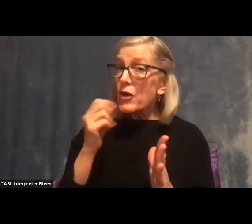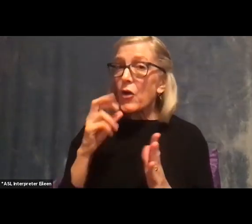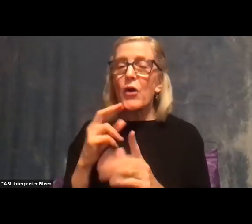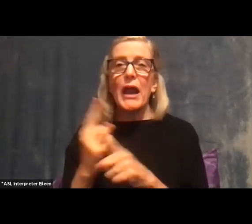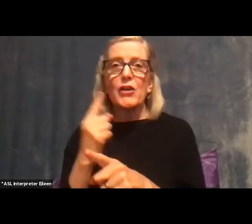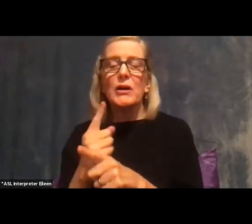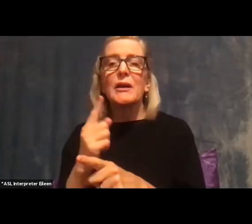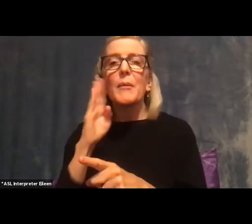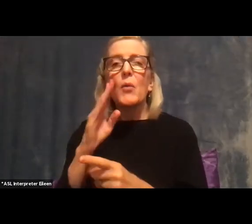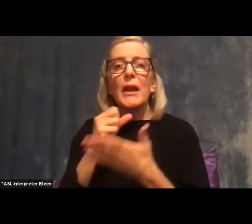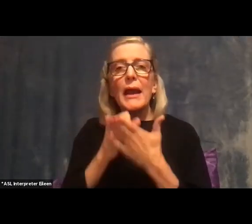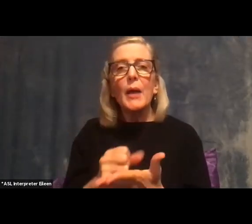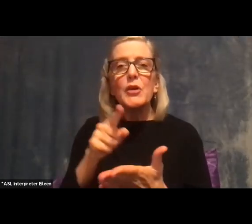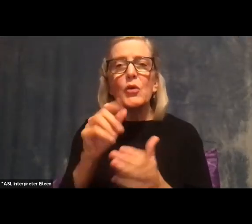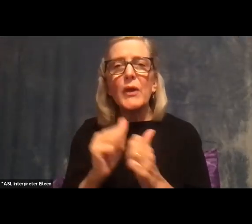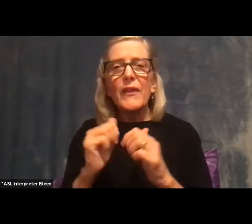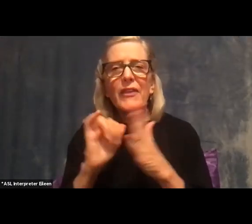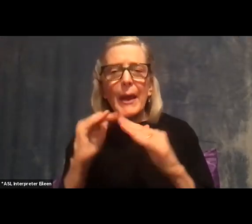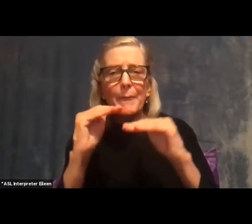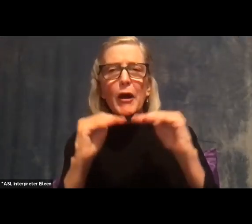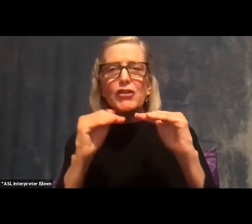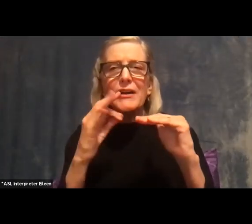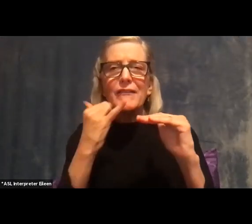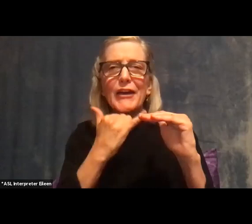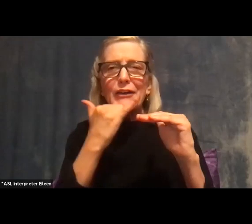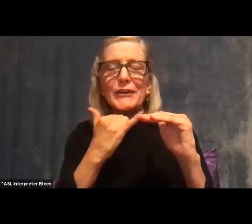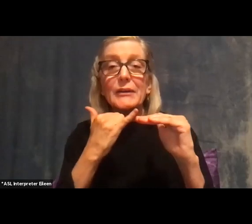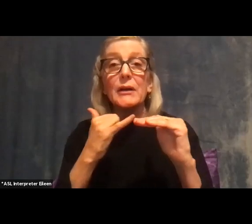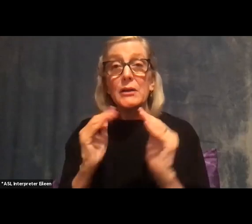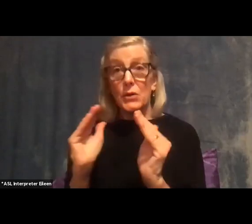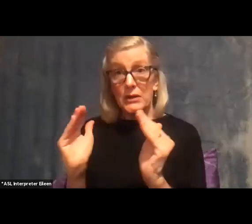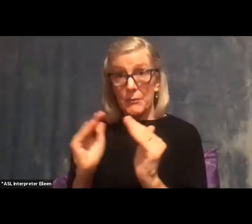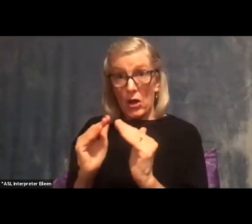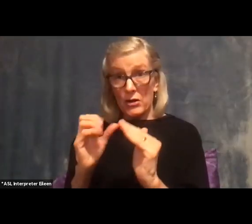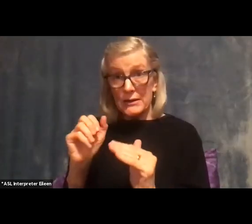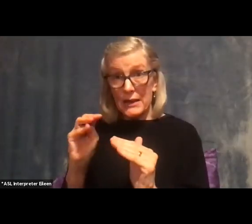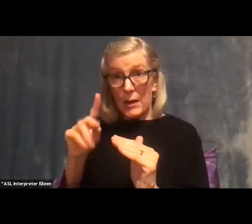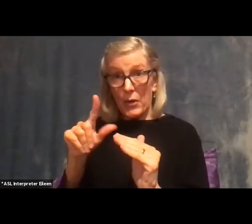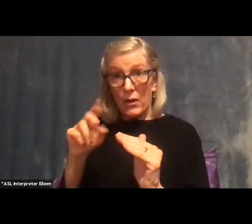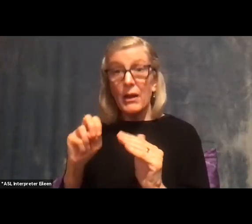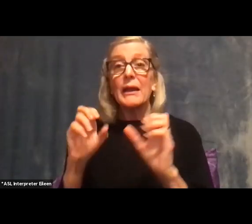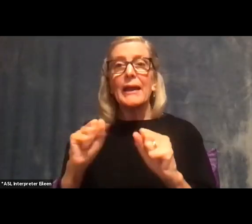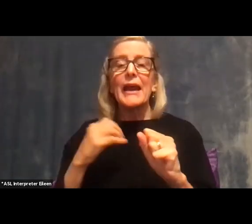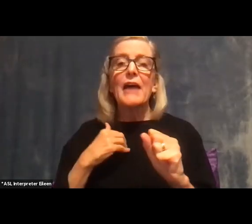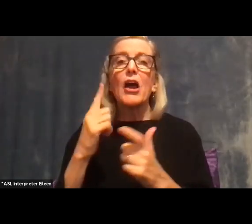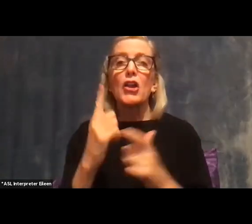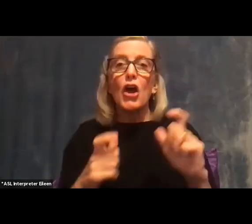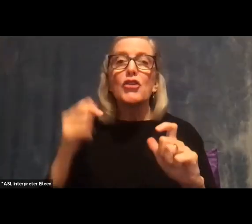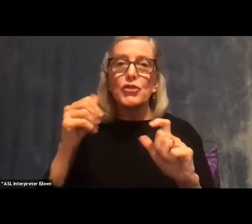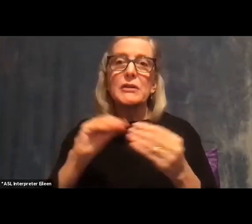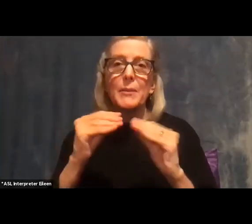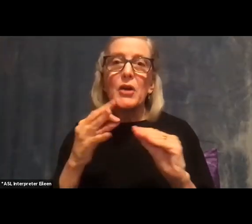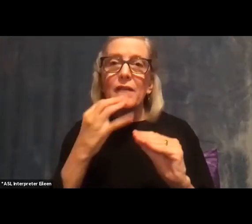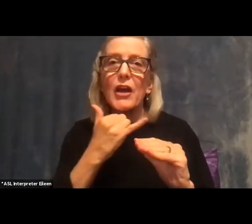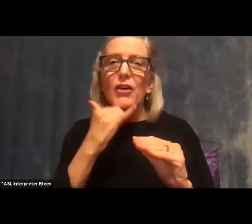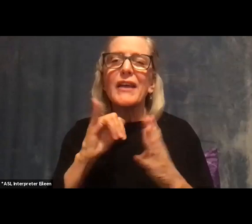the margin of error in context. So a smaller sample does mean a larger margin of error. That's the plus or minus number that you'll see reported along